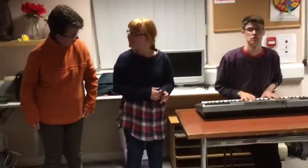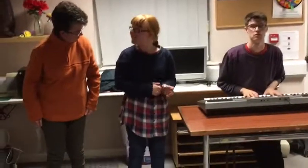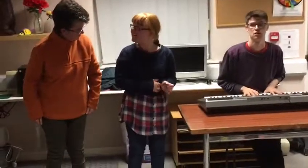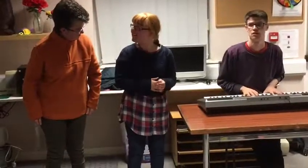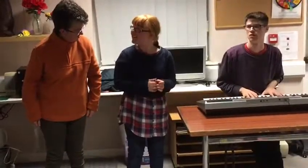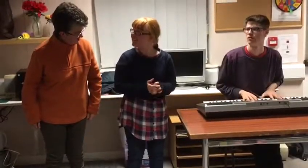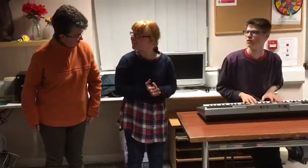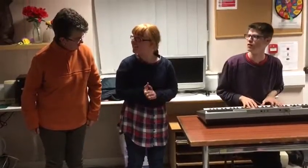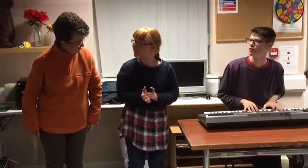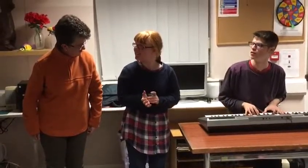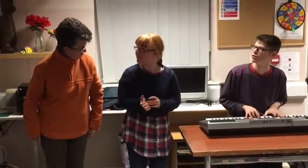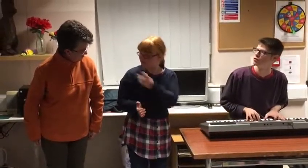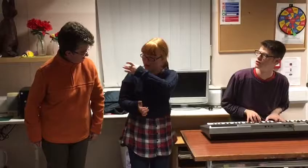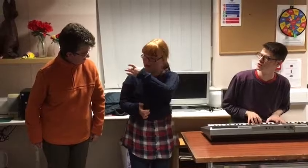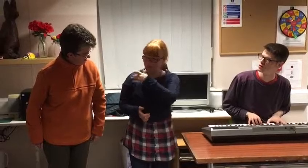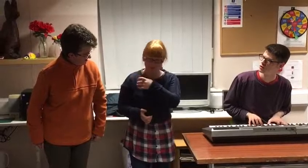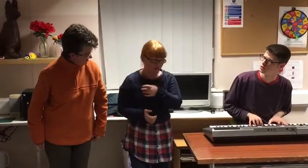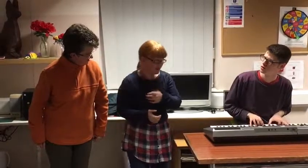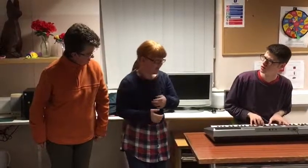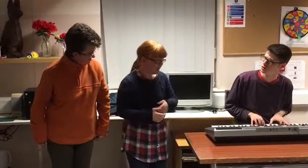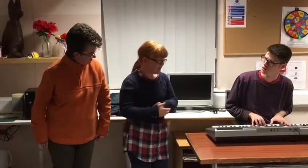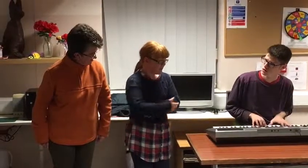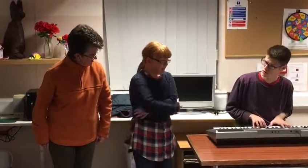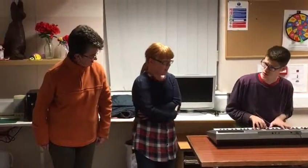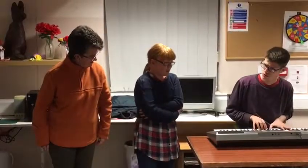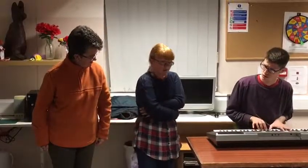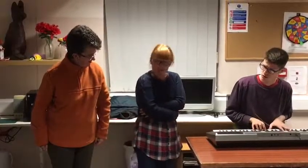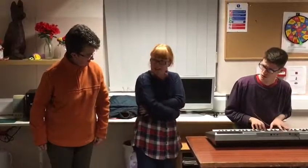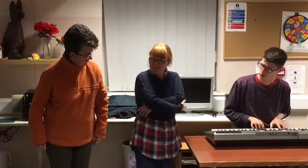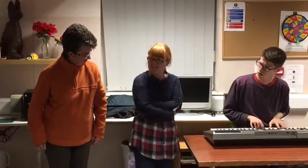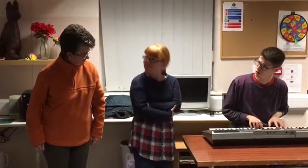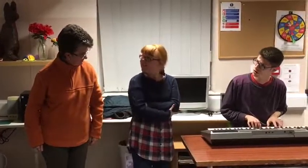Cappy time! No! Cappy time!